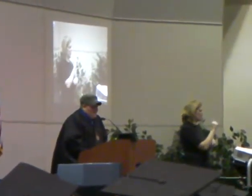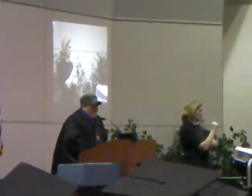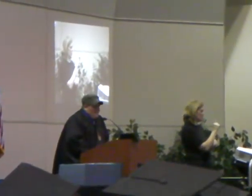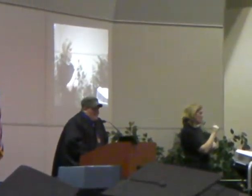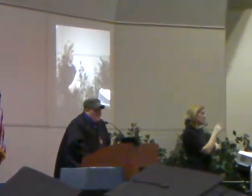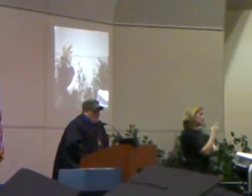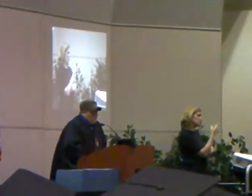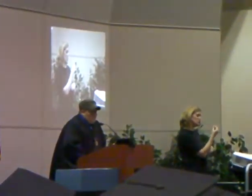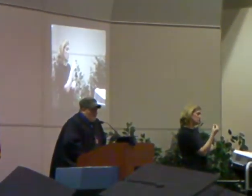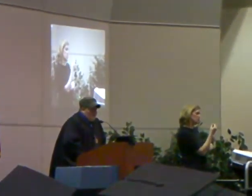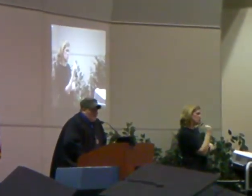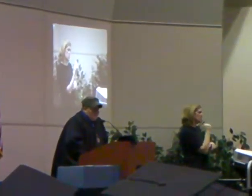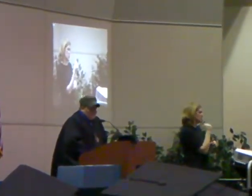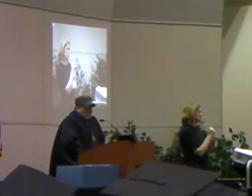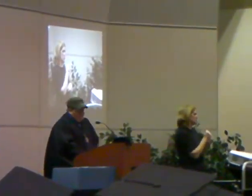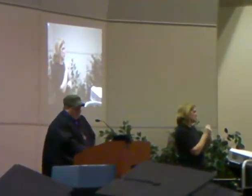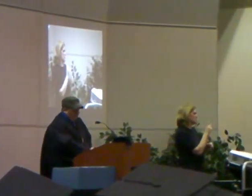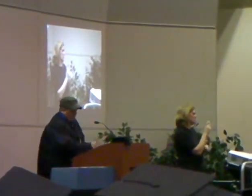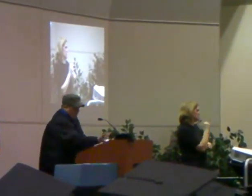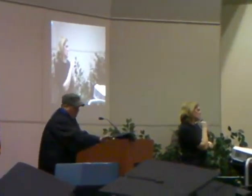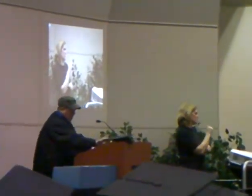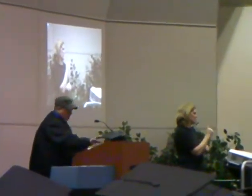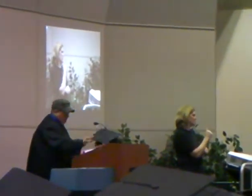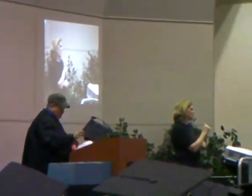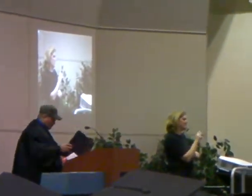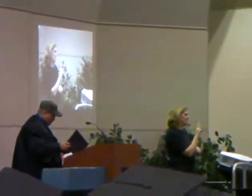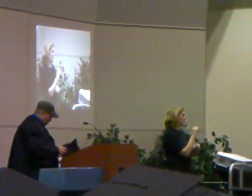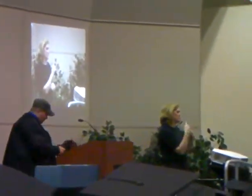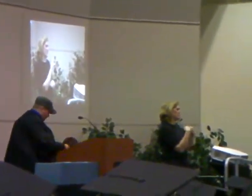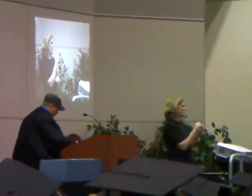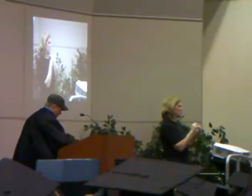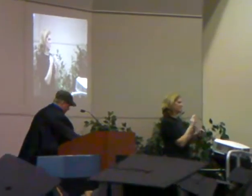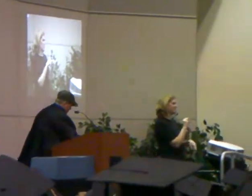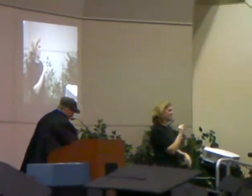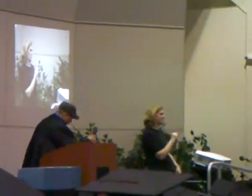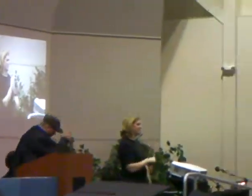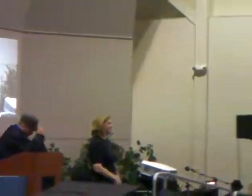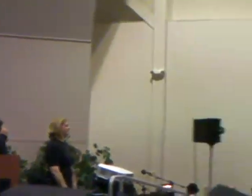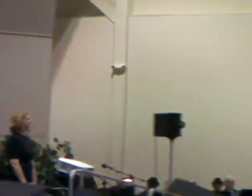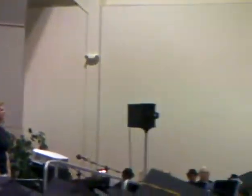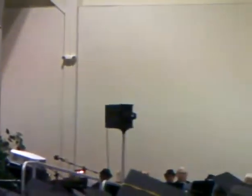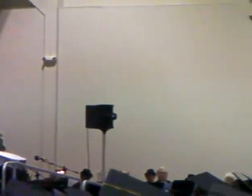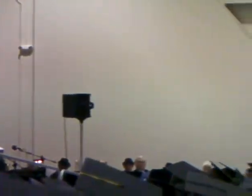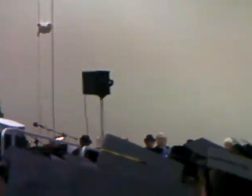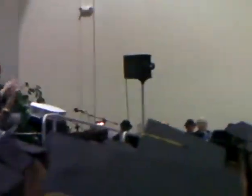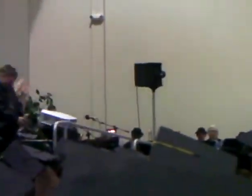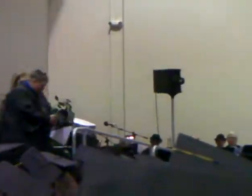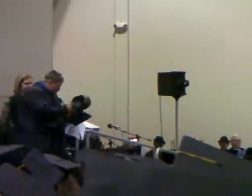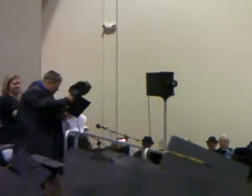not, there is no try. Thank you very much.